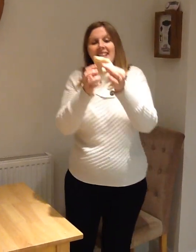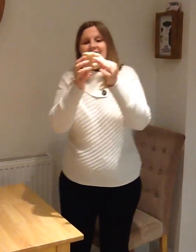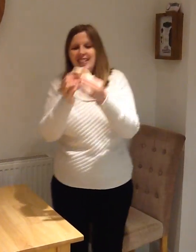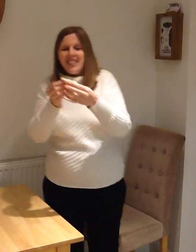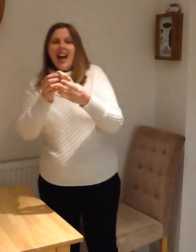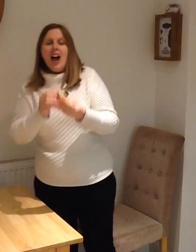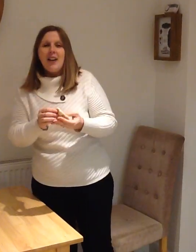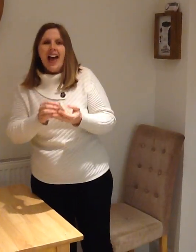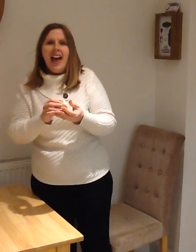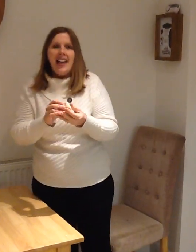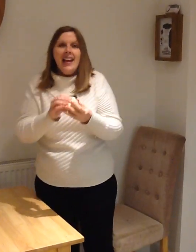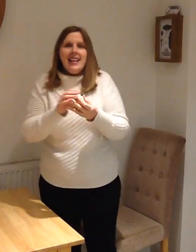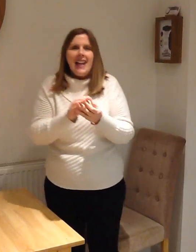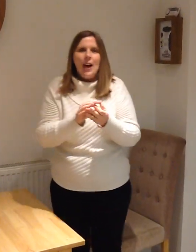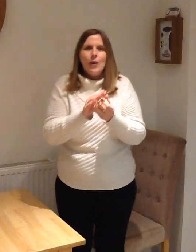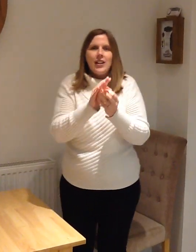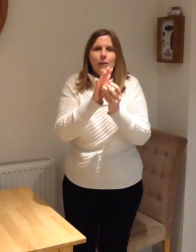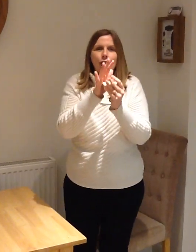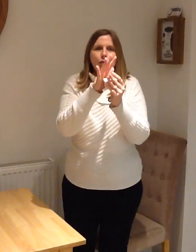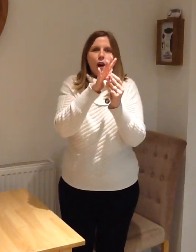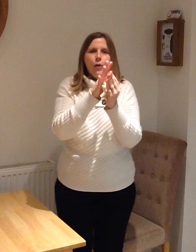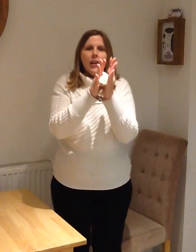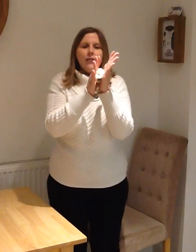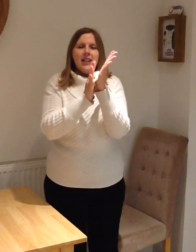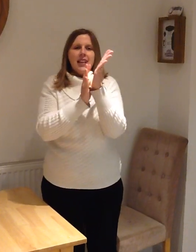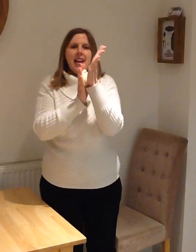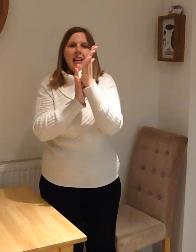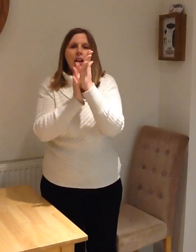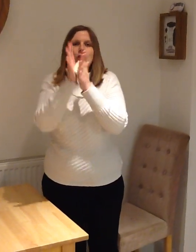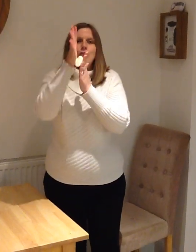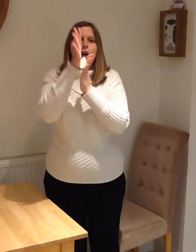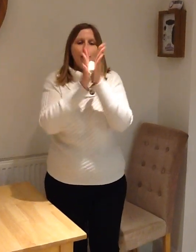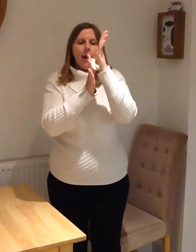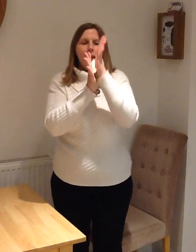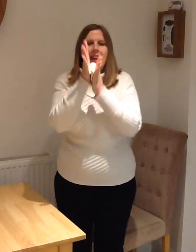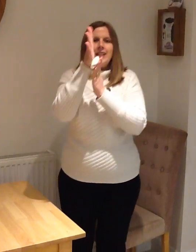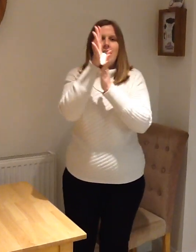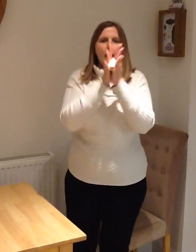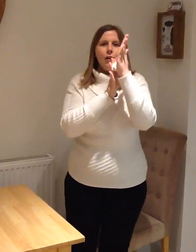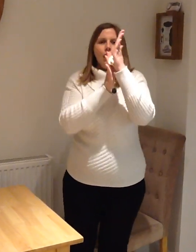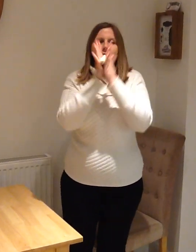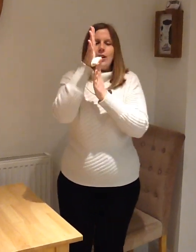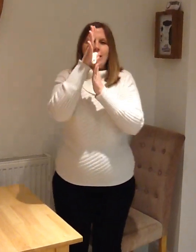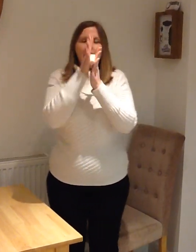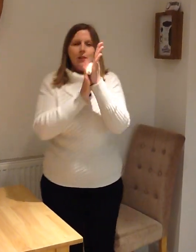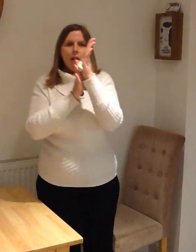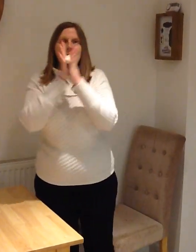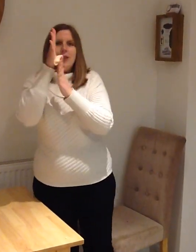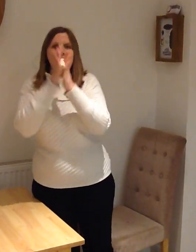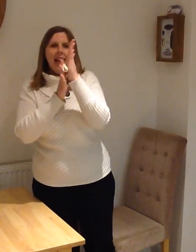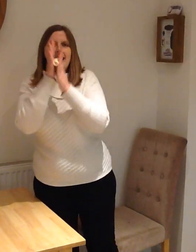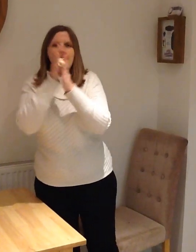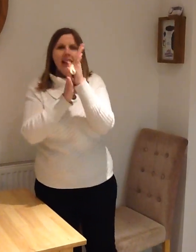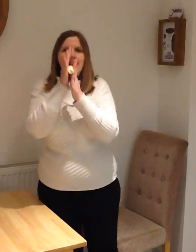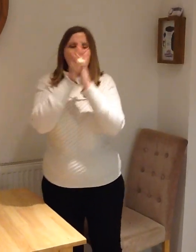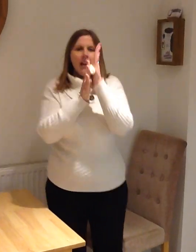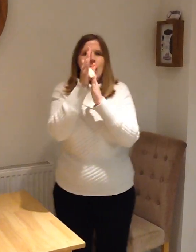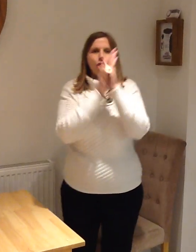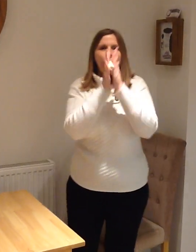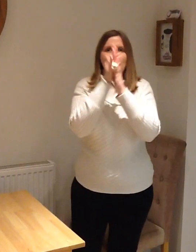pinch. Pinch! Now we're going to have another roll. Are ready? Roll that Play-Doh. Keep rolling. Go a little